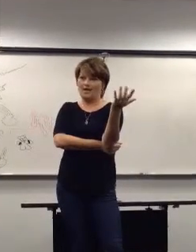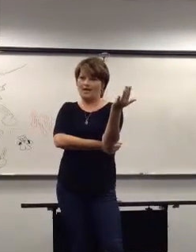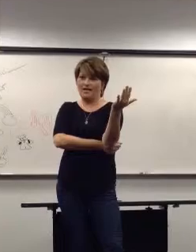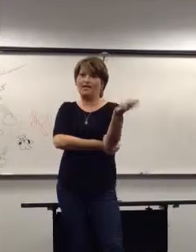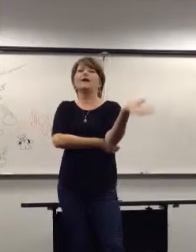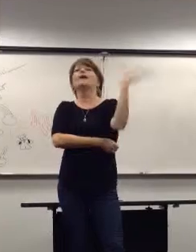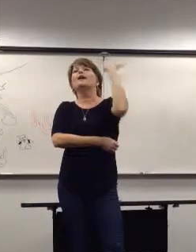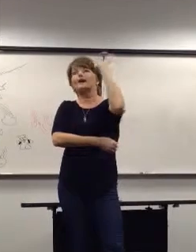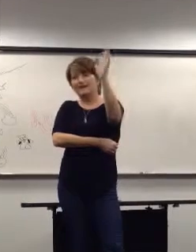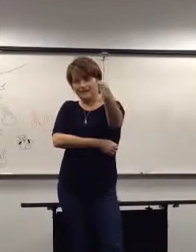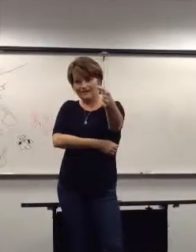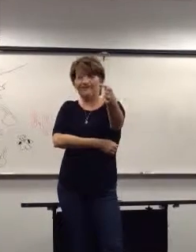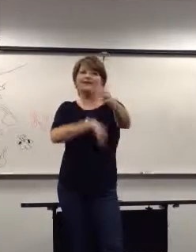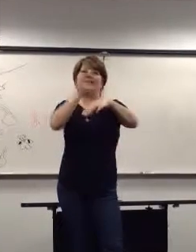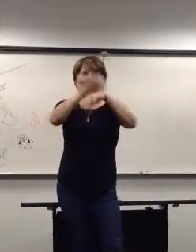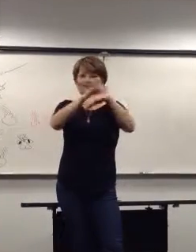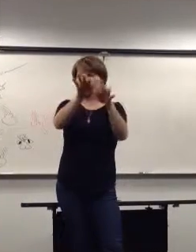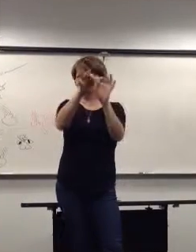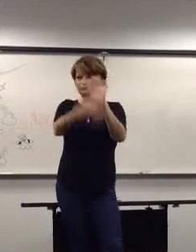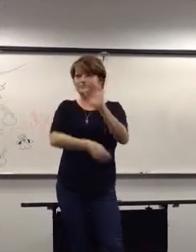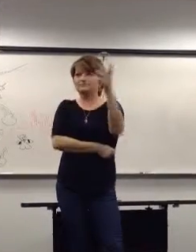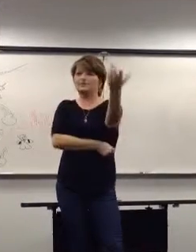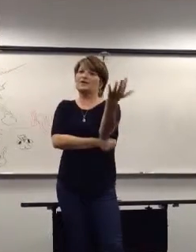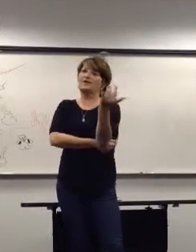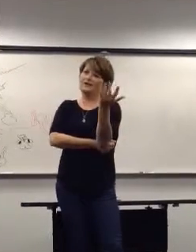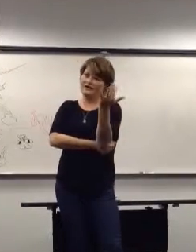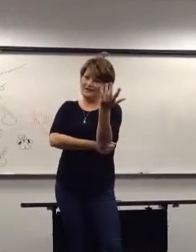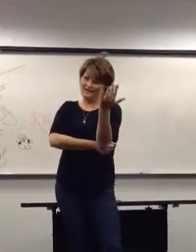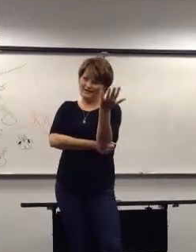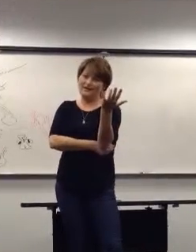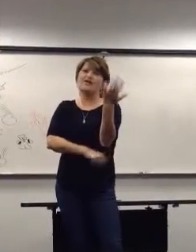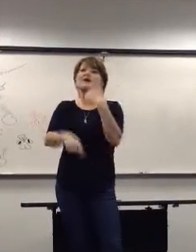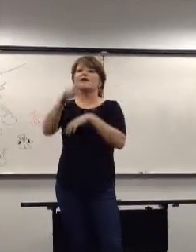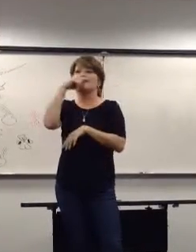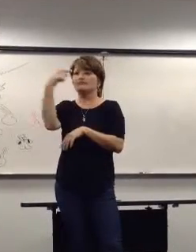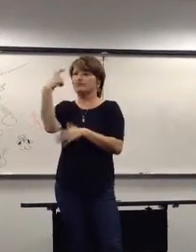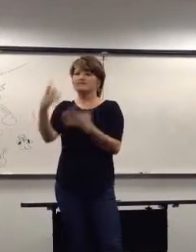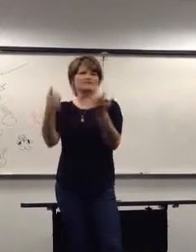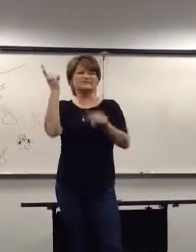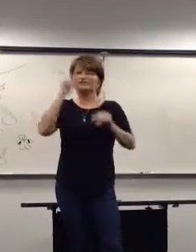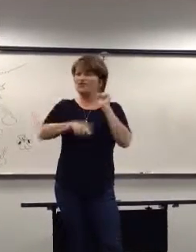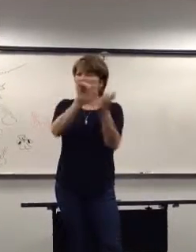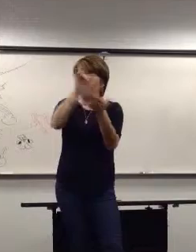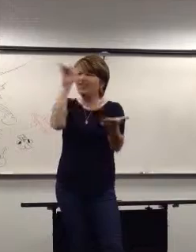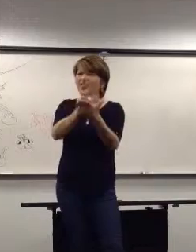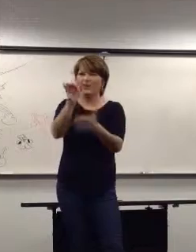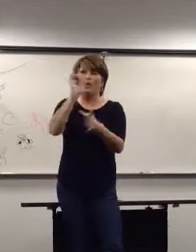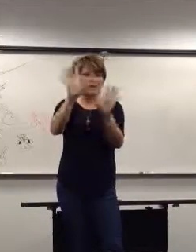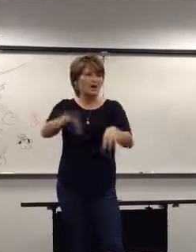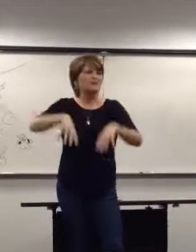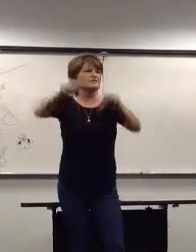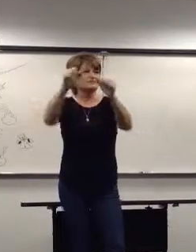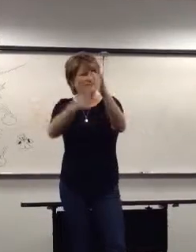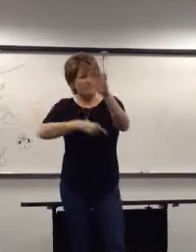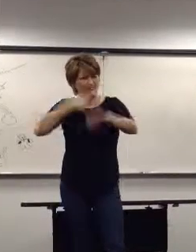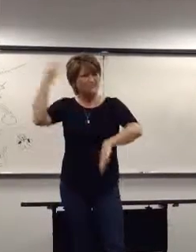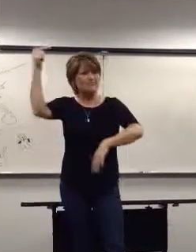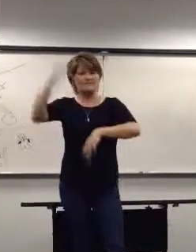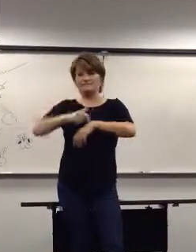French, and then the people who were waiting for German would wait after that hear the German, and then the people who were waiting for